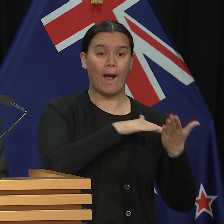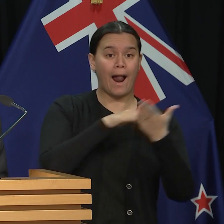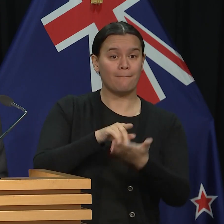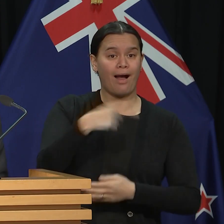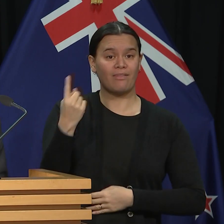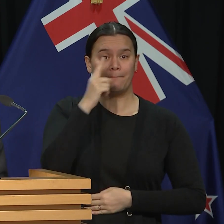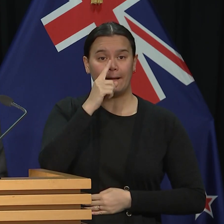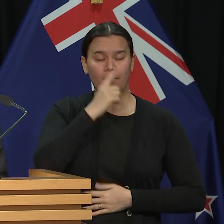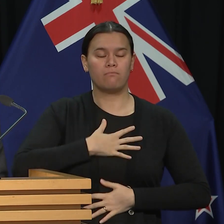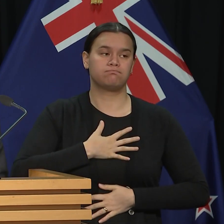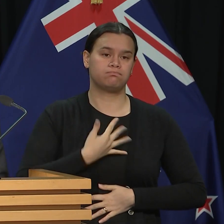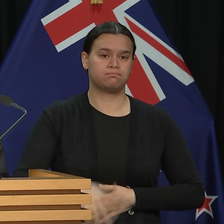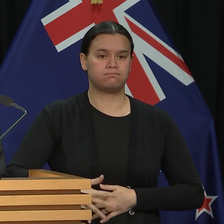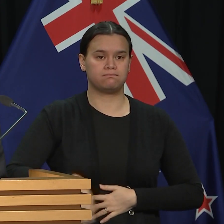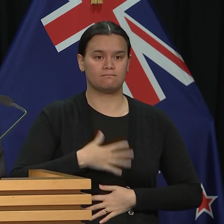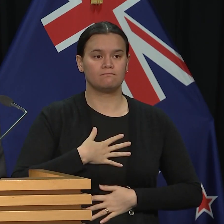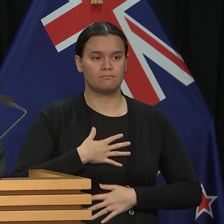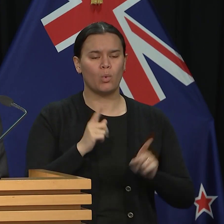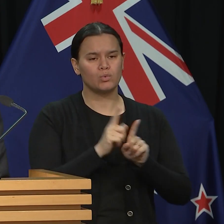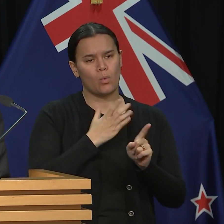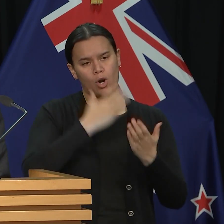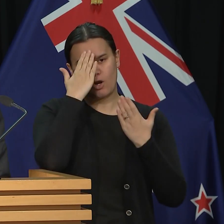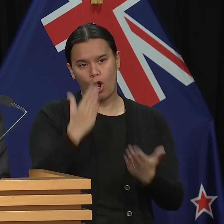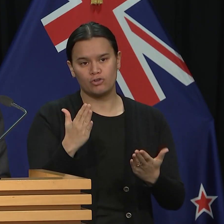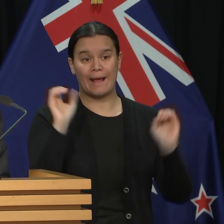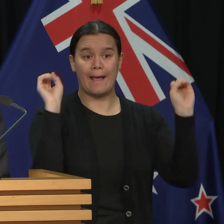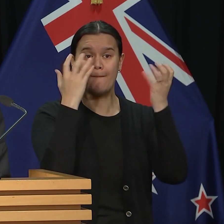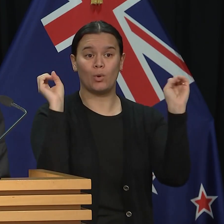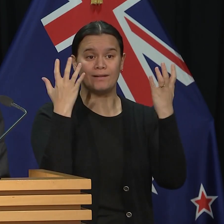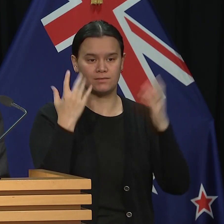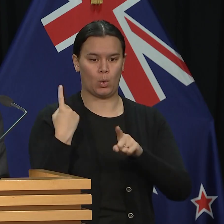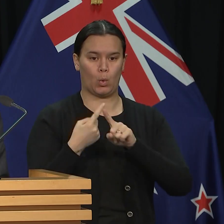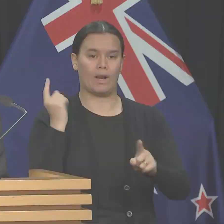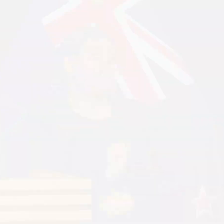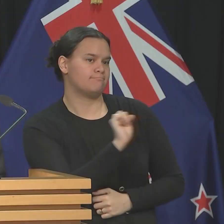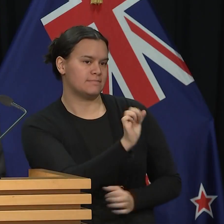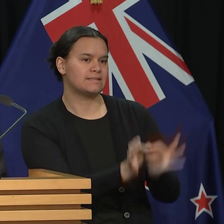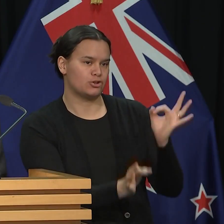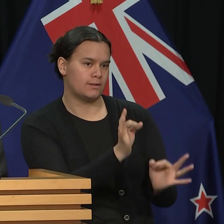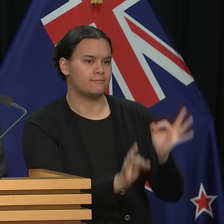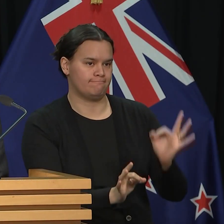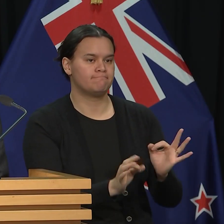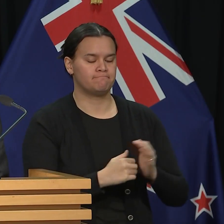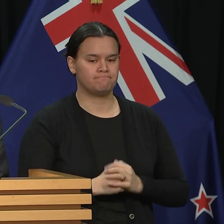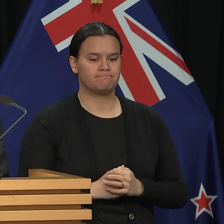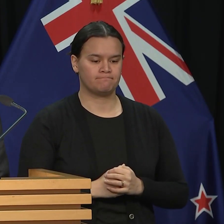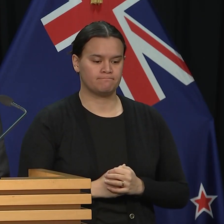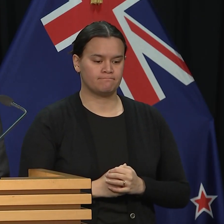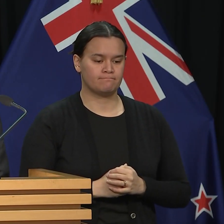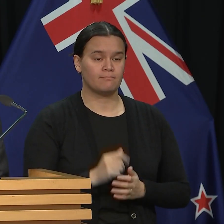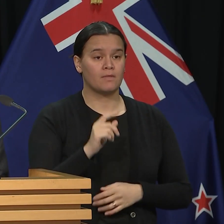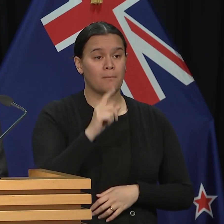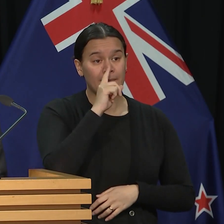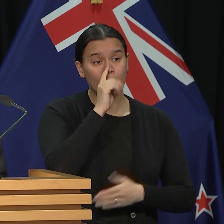I also want to acknowledge the ambulance first responders who were there quickly on the scene this morning. Aucklanders and those watching around the